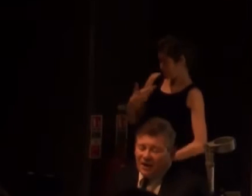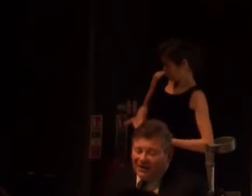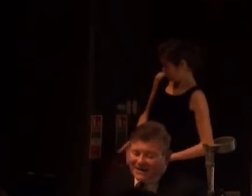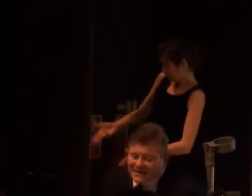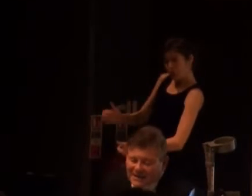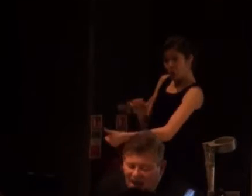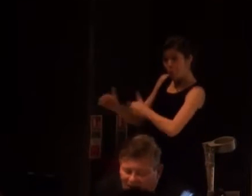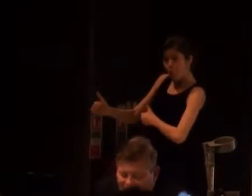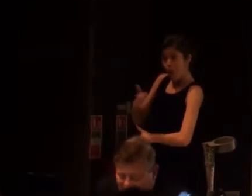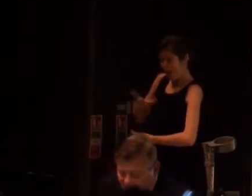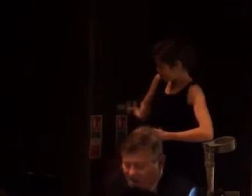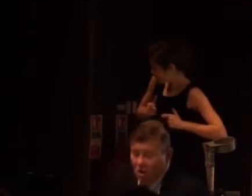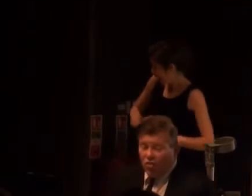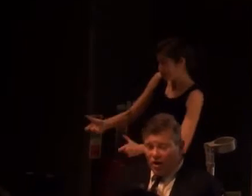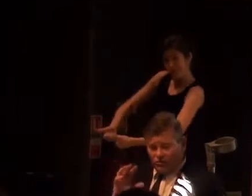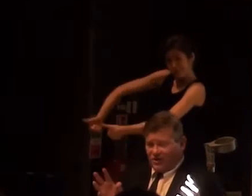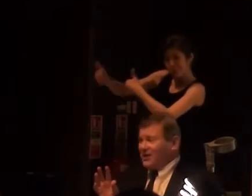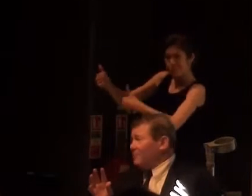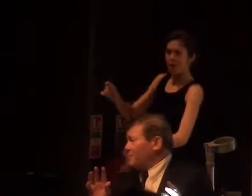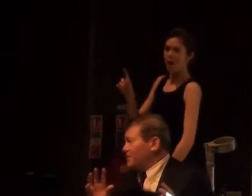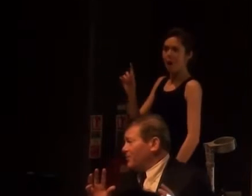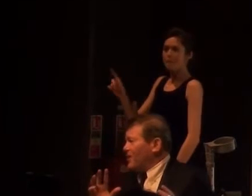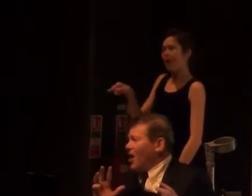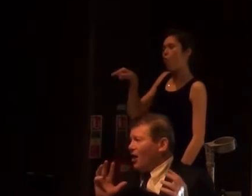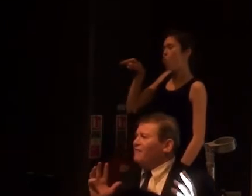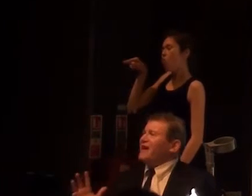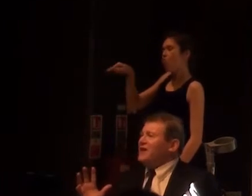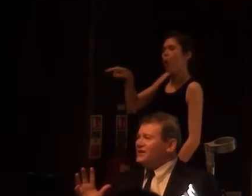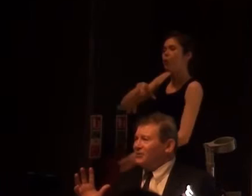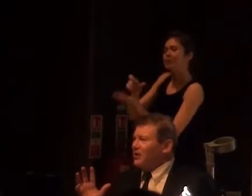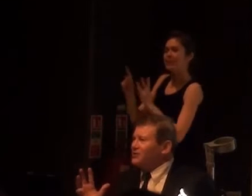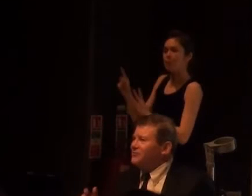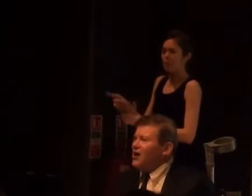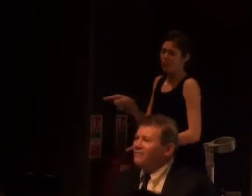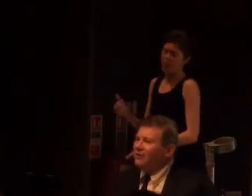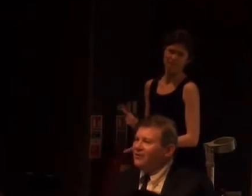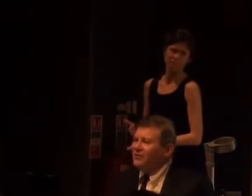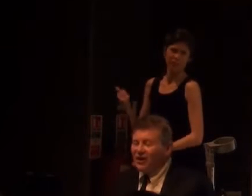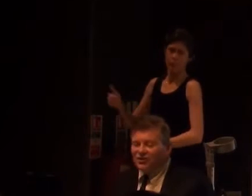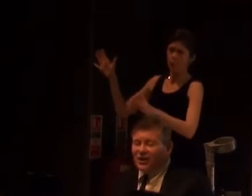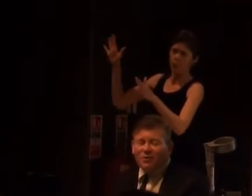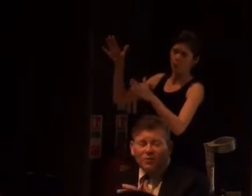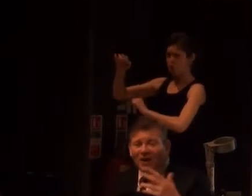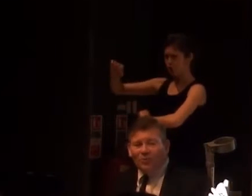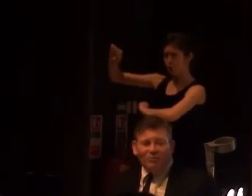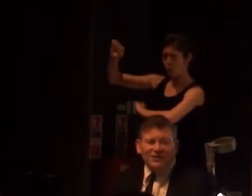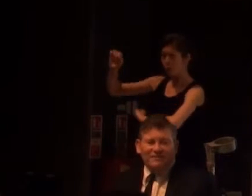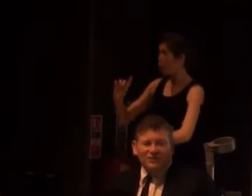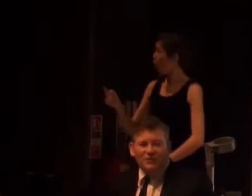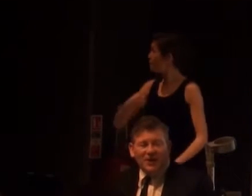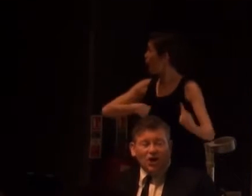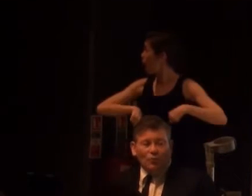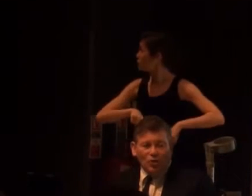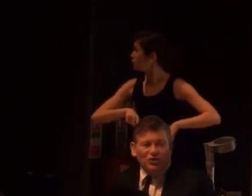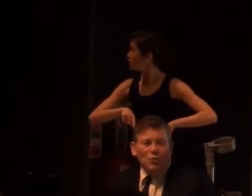but, you know, it's the idea that those disabled people are the fantastic ones who triumph over tragedy. But what about all the rest